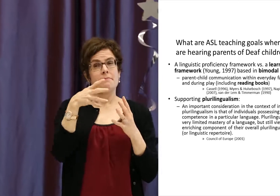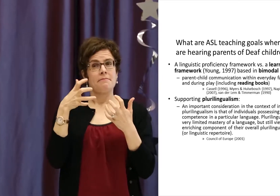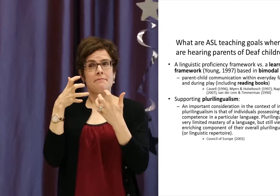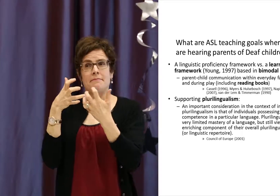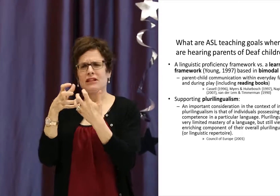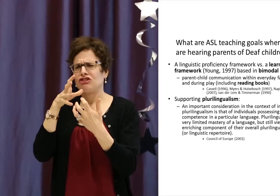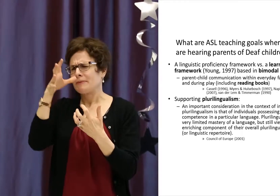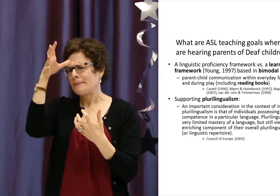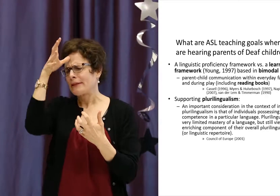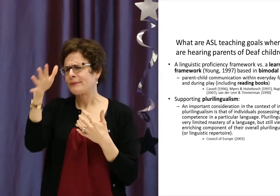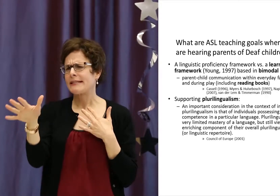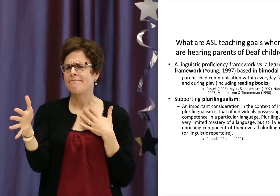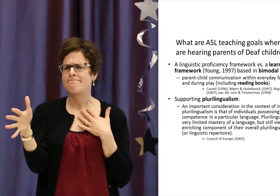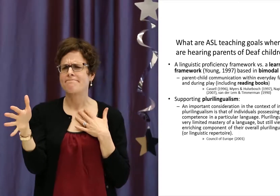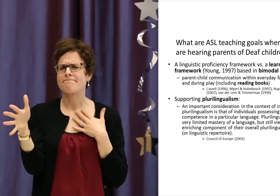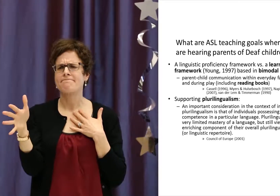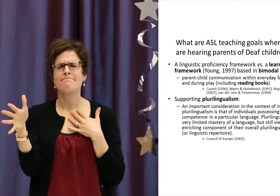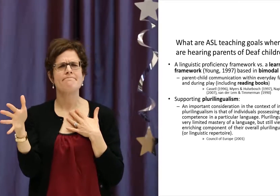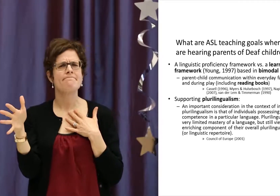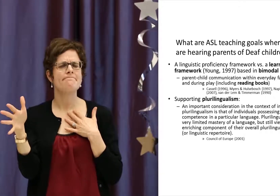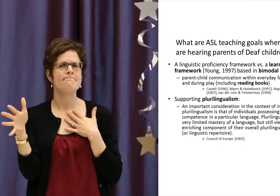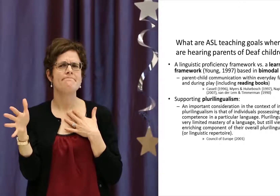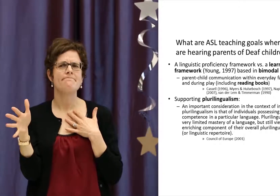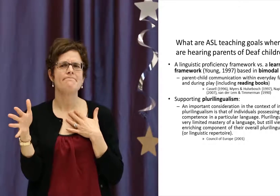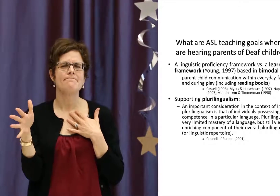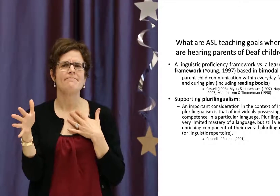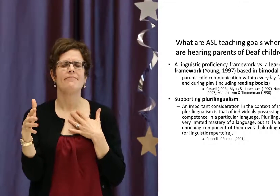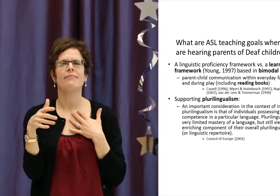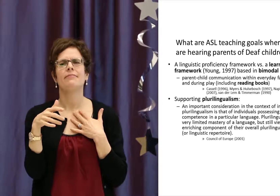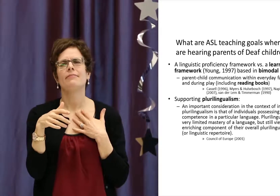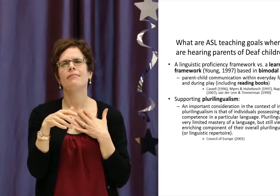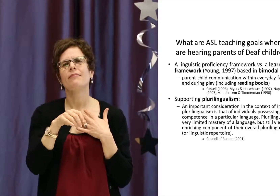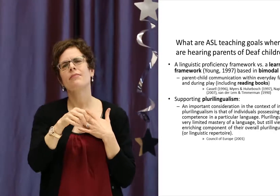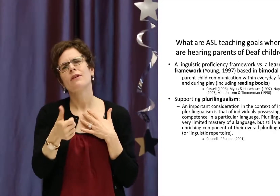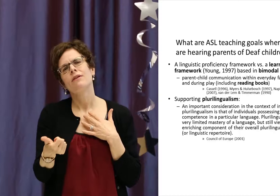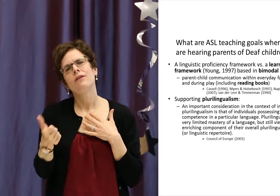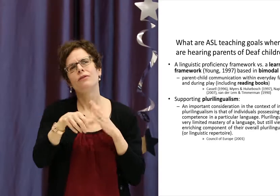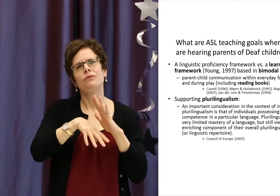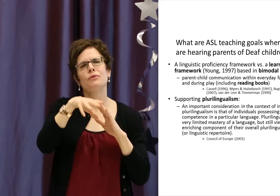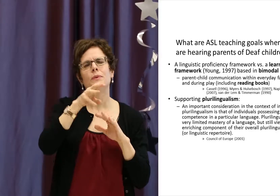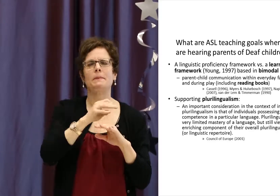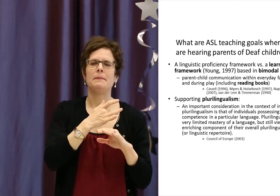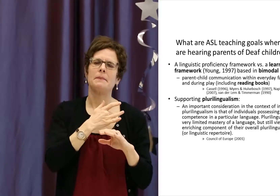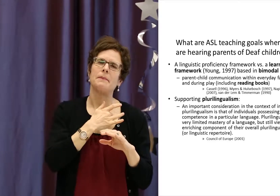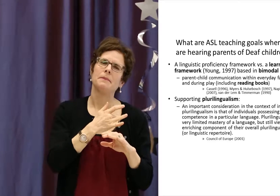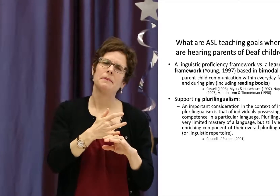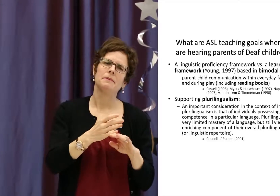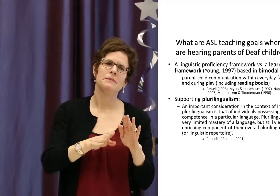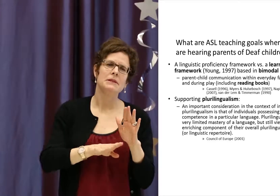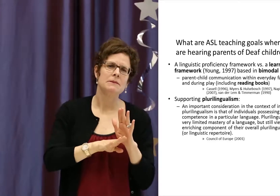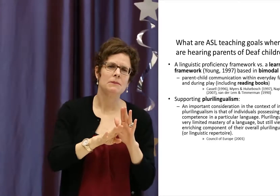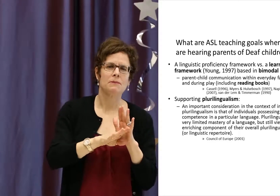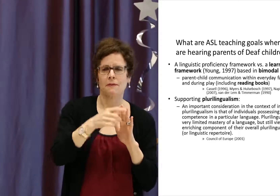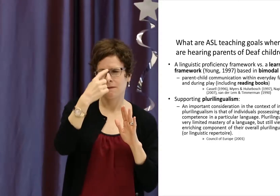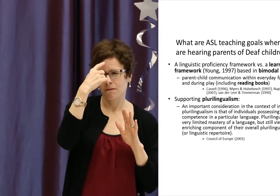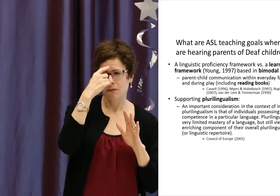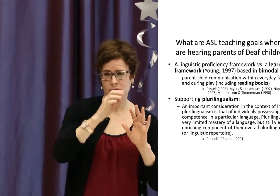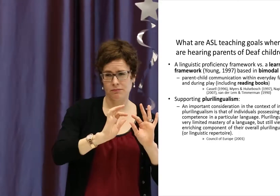implement this specific curriculum. But the Signing Naturally curriculum doesn't really align with the skills that parents need to learn in sign language.